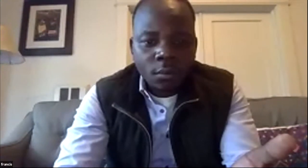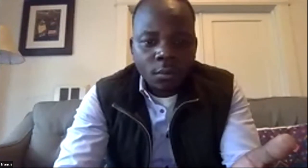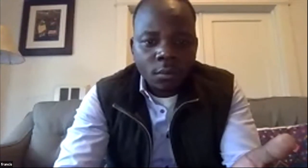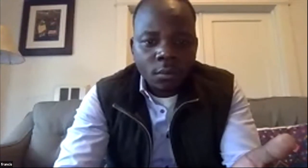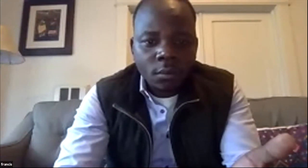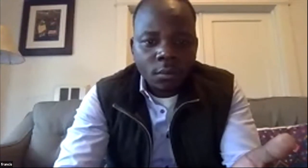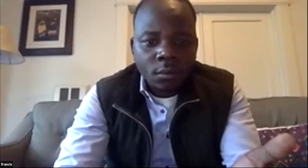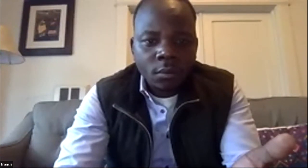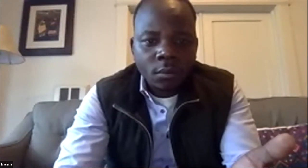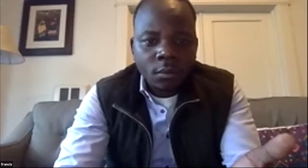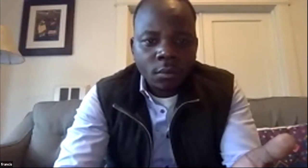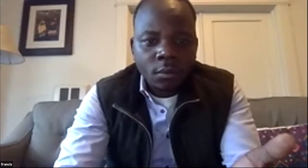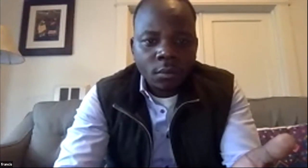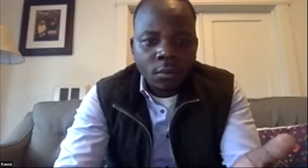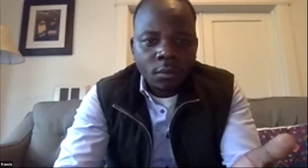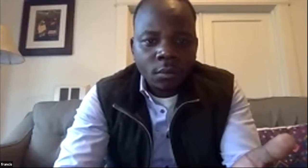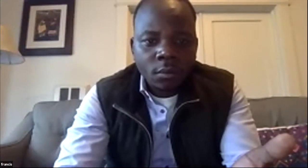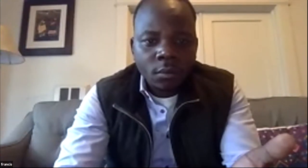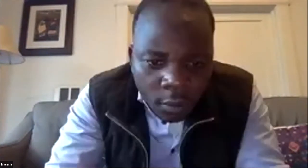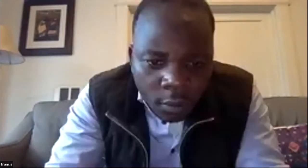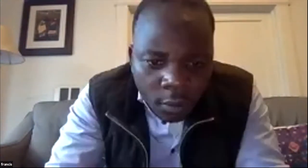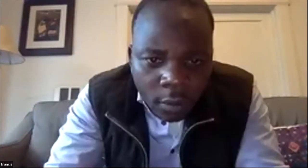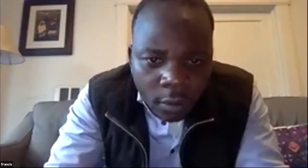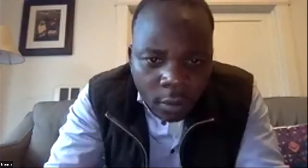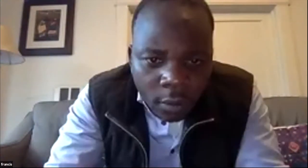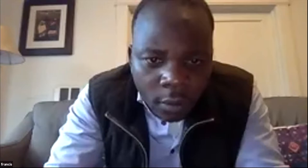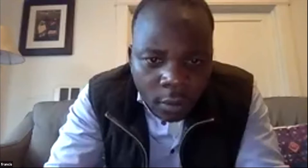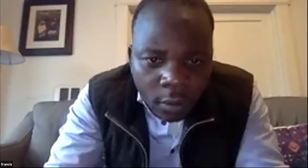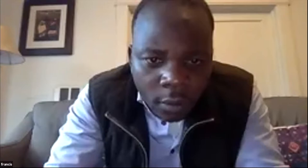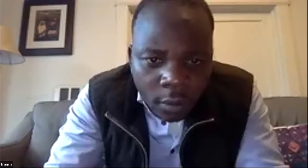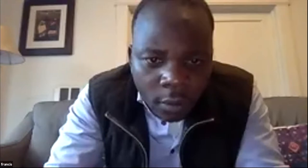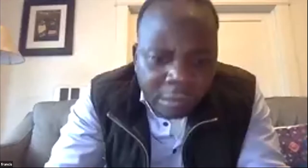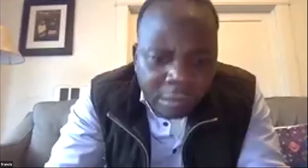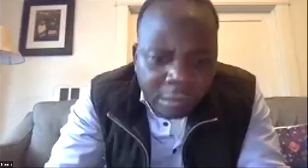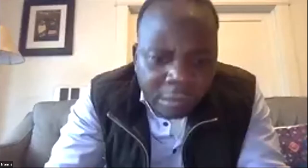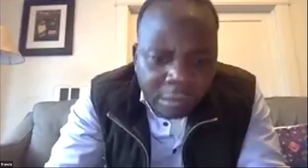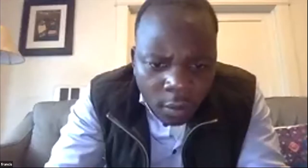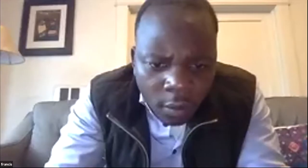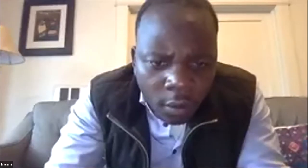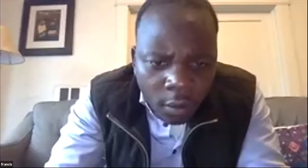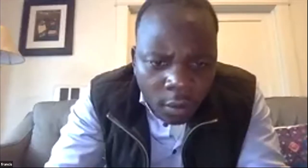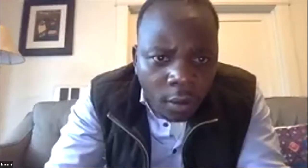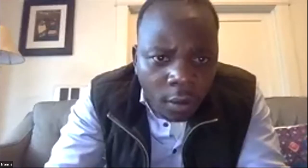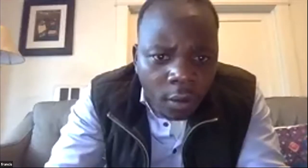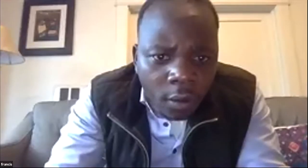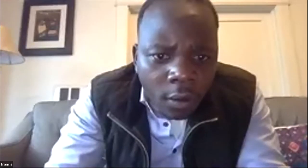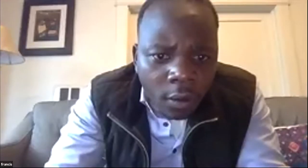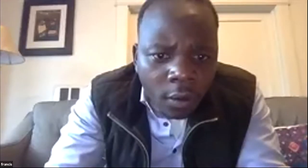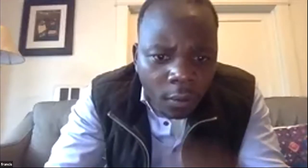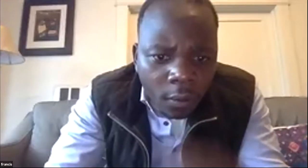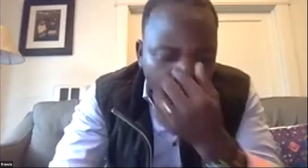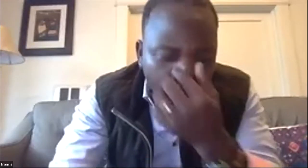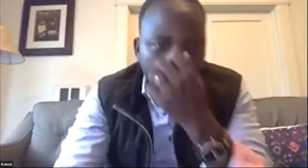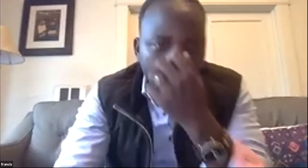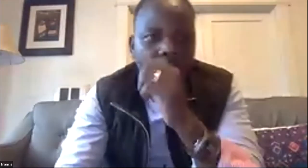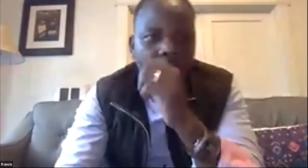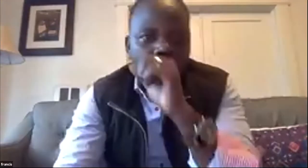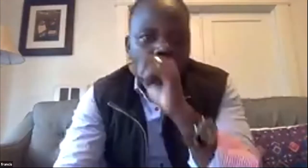because of sign language what he's while he's looking i'm just going to give you sheila's going to share some of the things that he's been telling